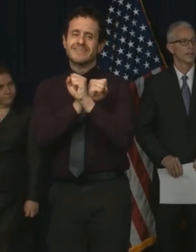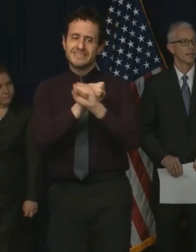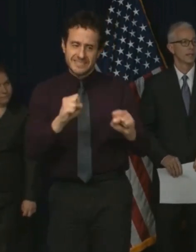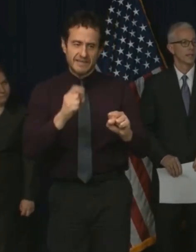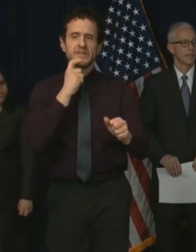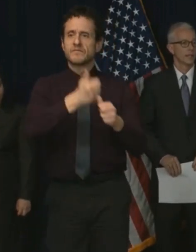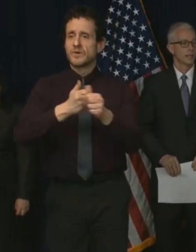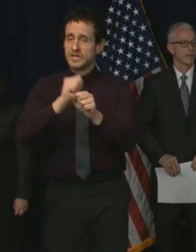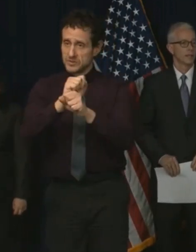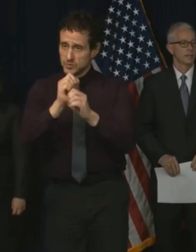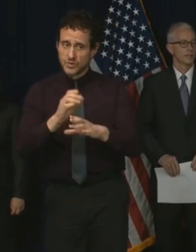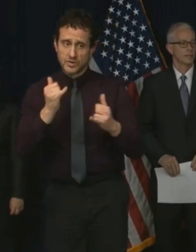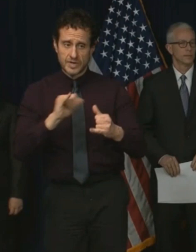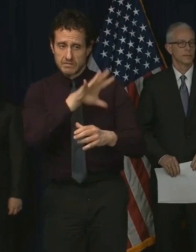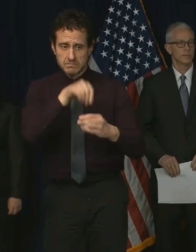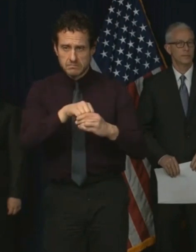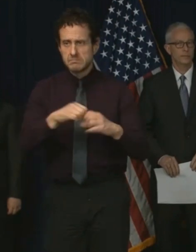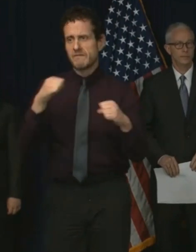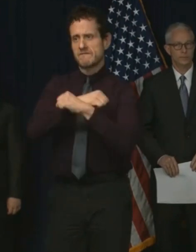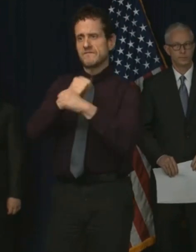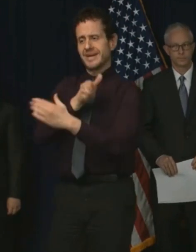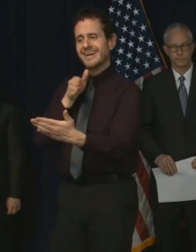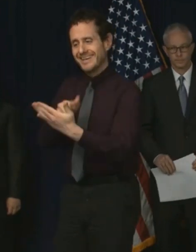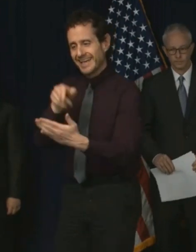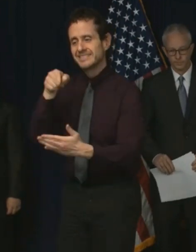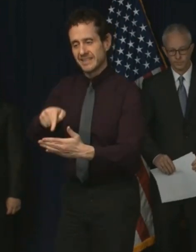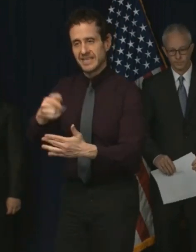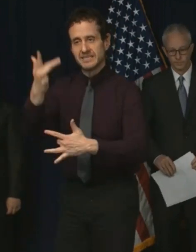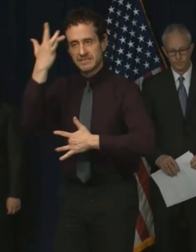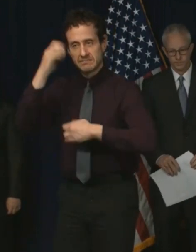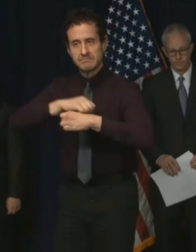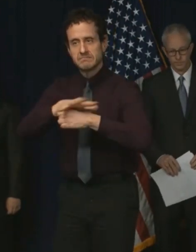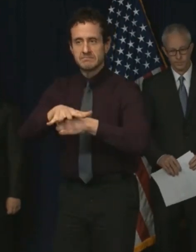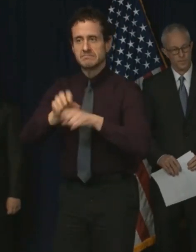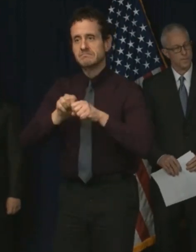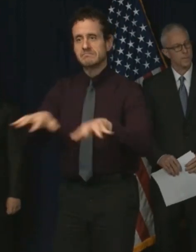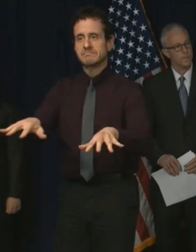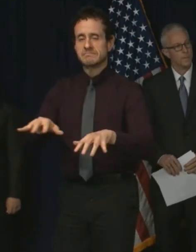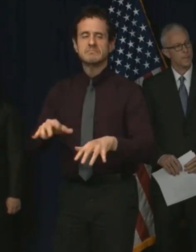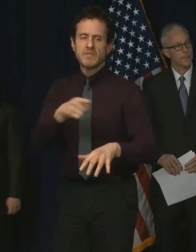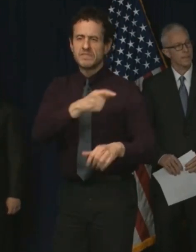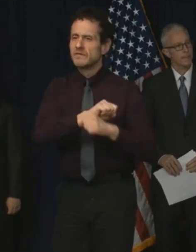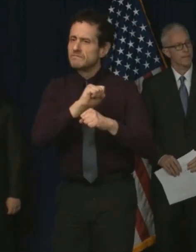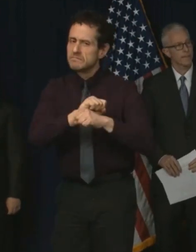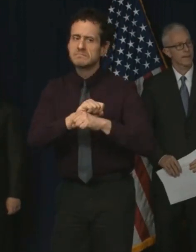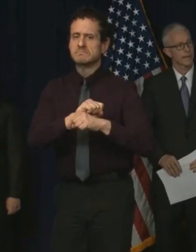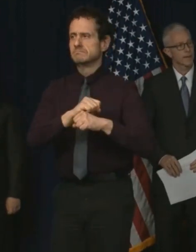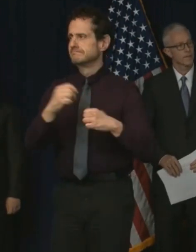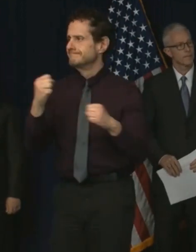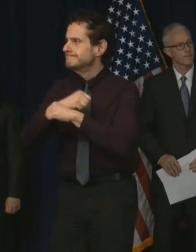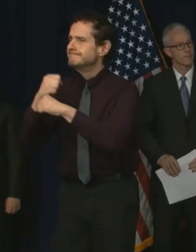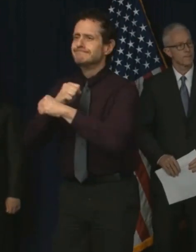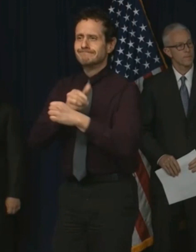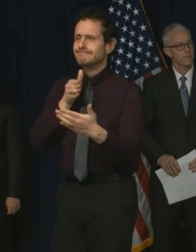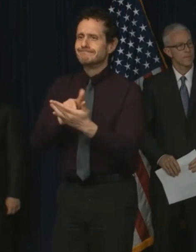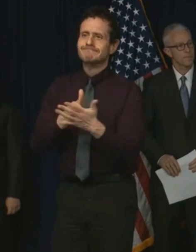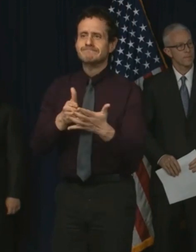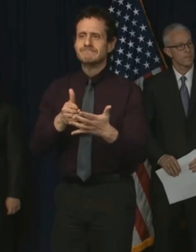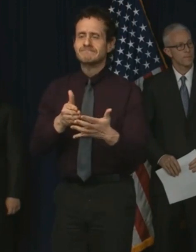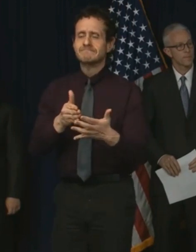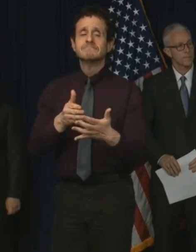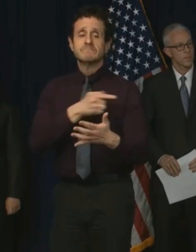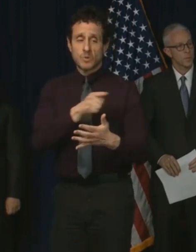currently engaged in the fight to defeat this virus. All of us depend on them staying healthy